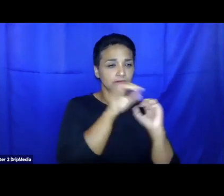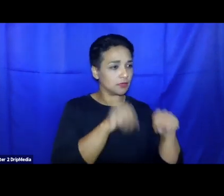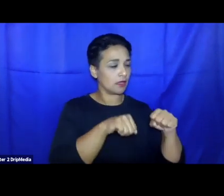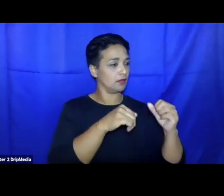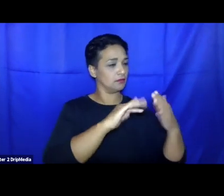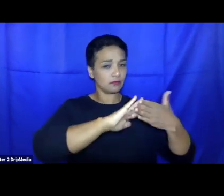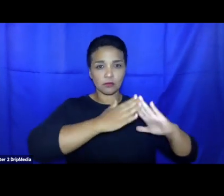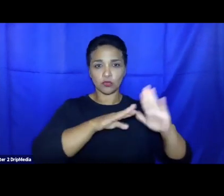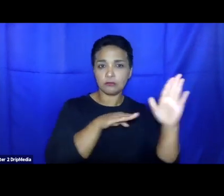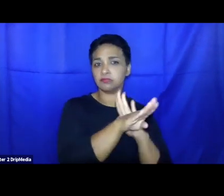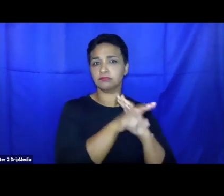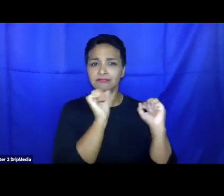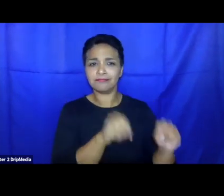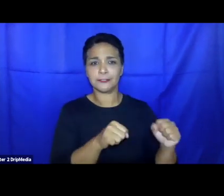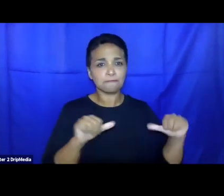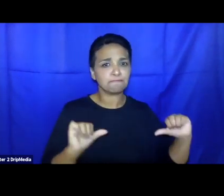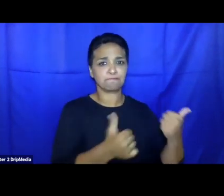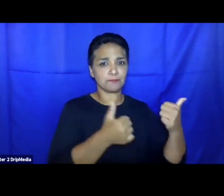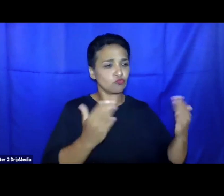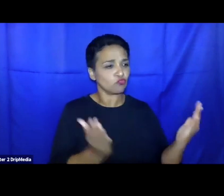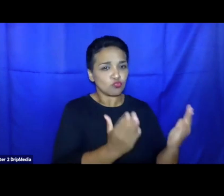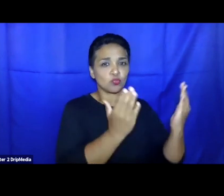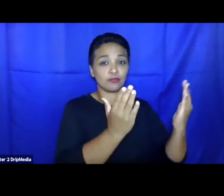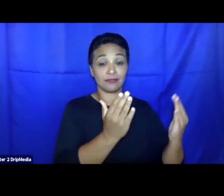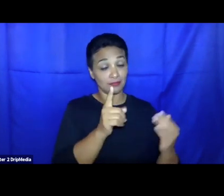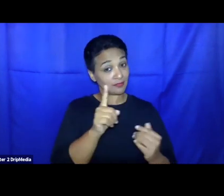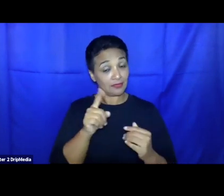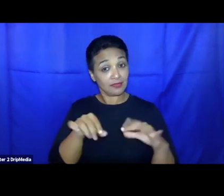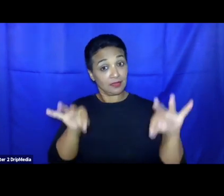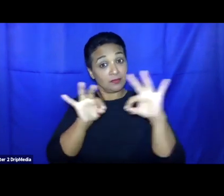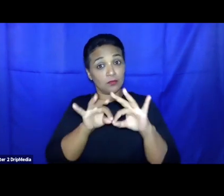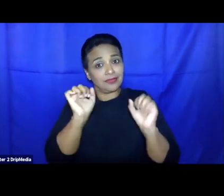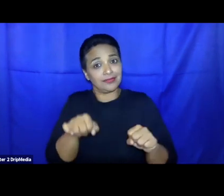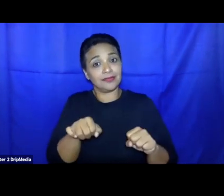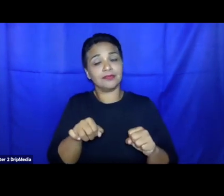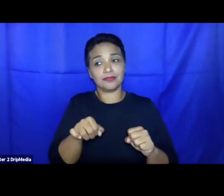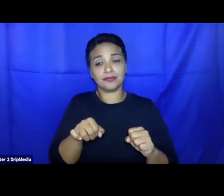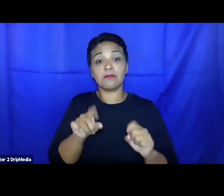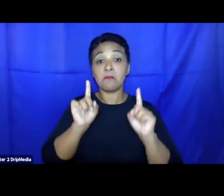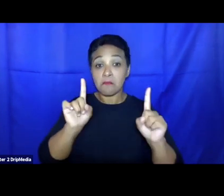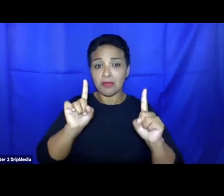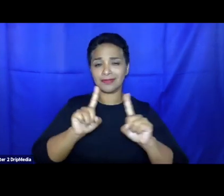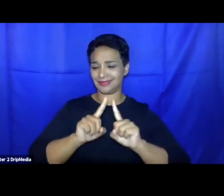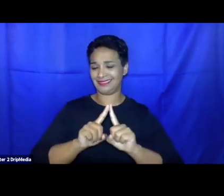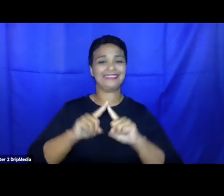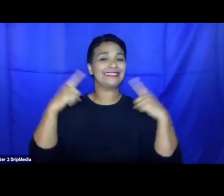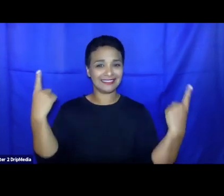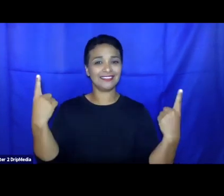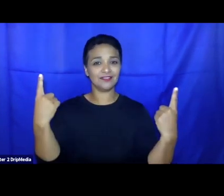all settler societies, but is different from so-called old world